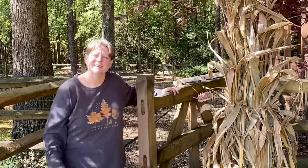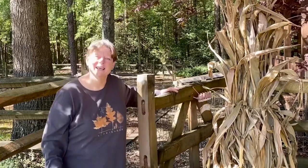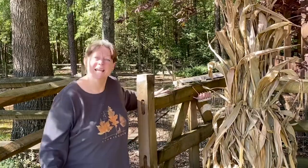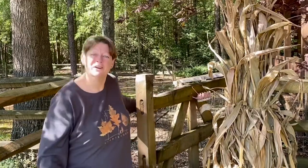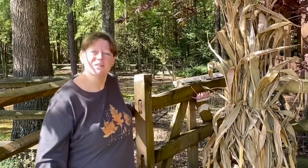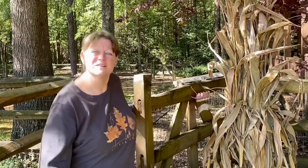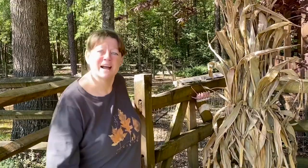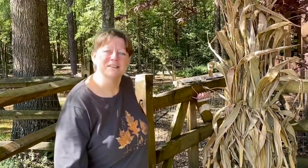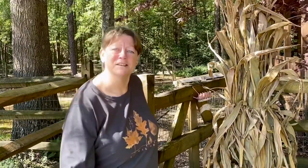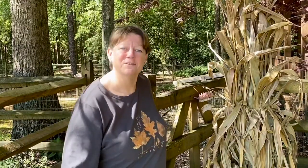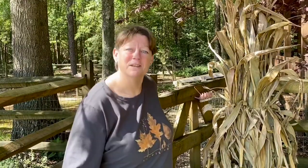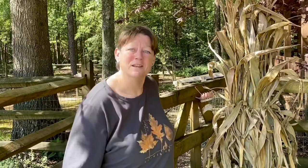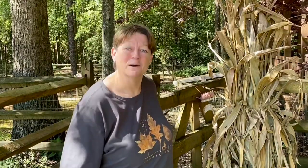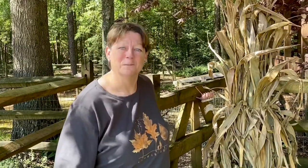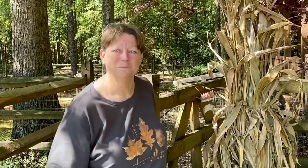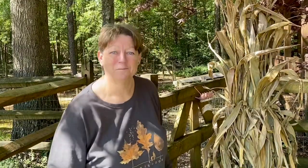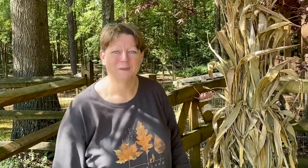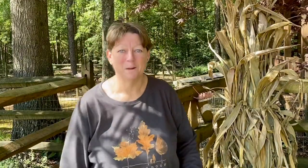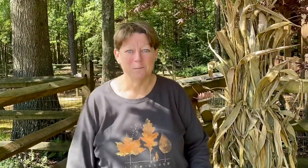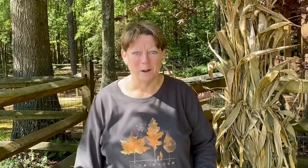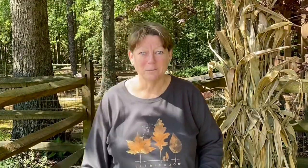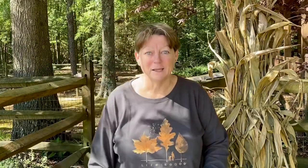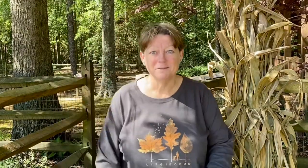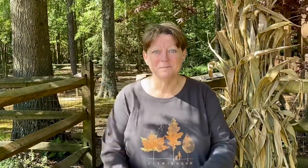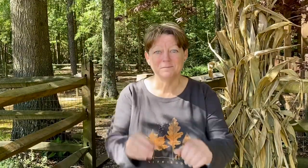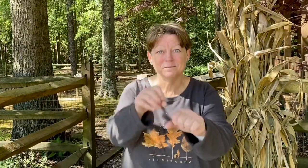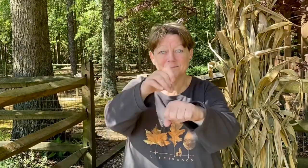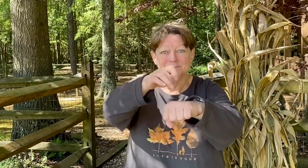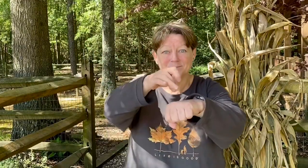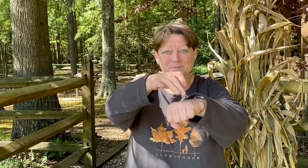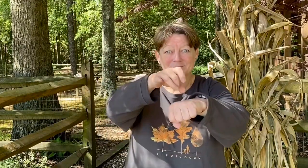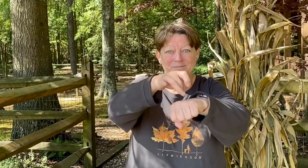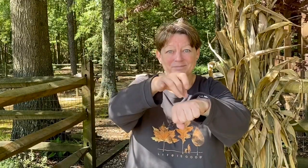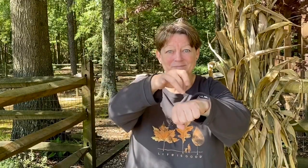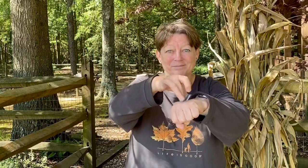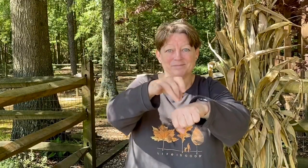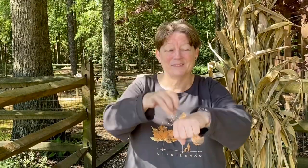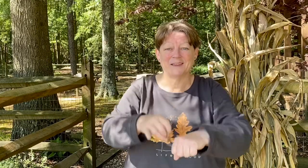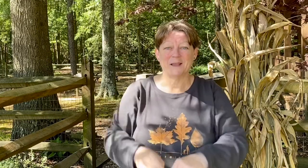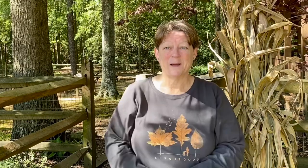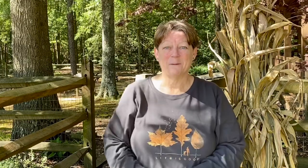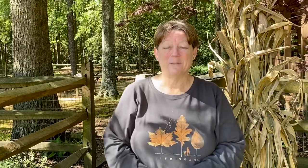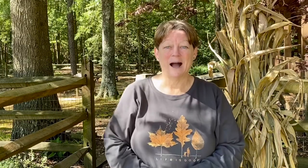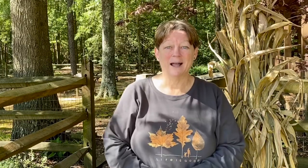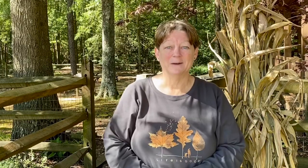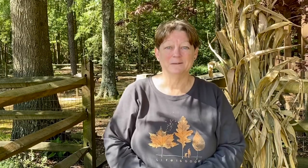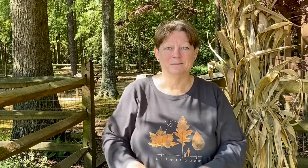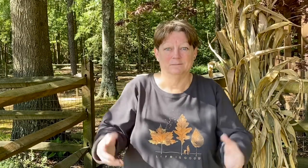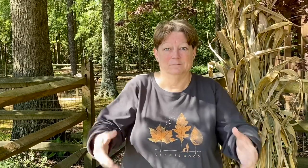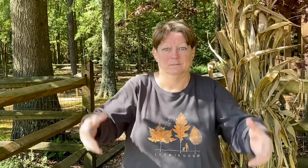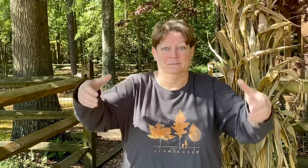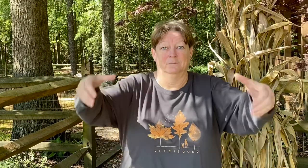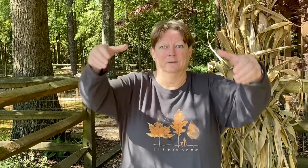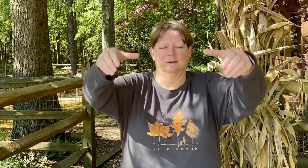here are the signs in the video pumpkin pile